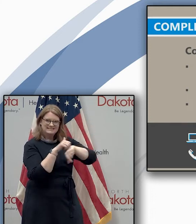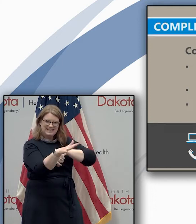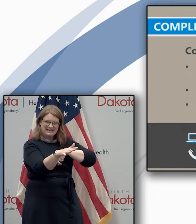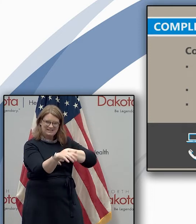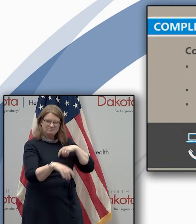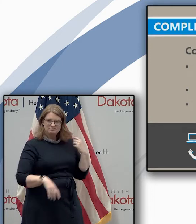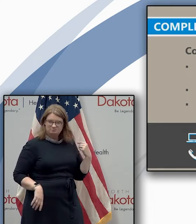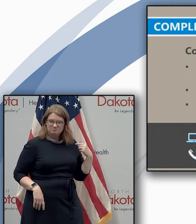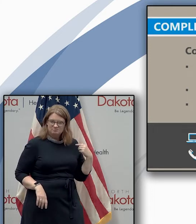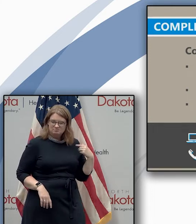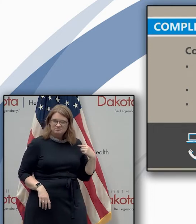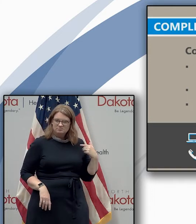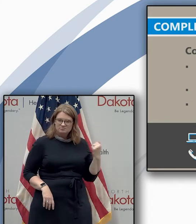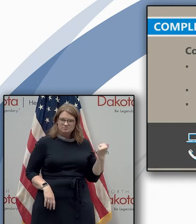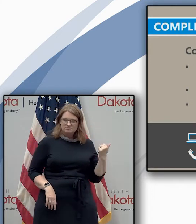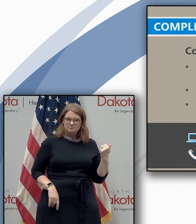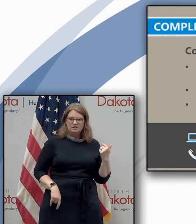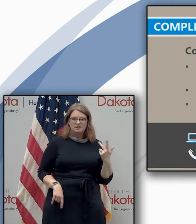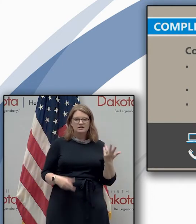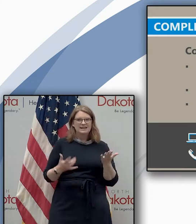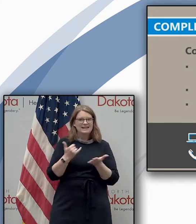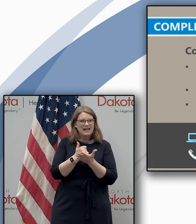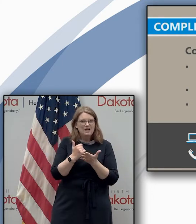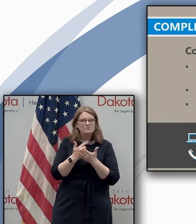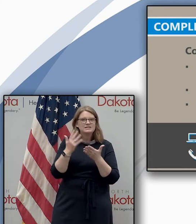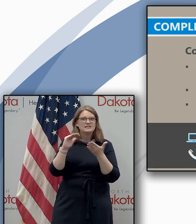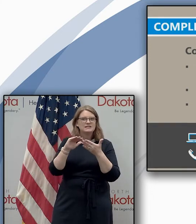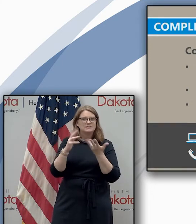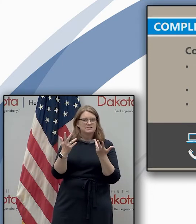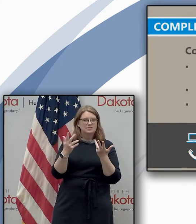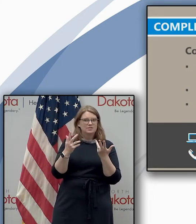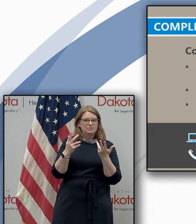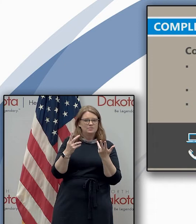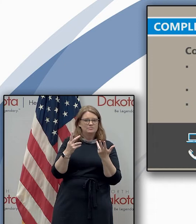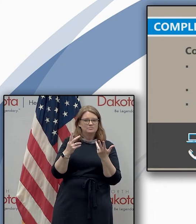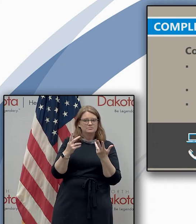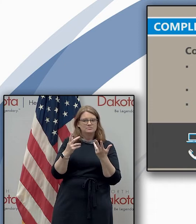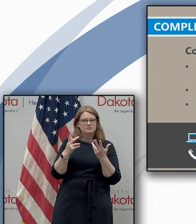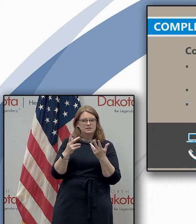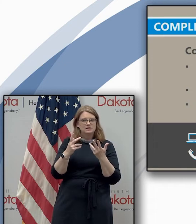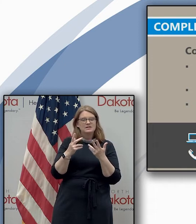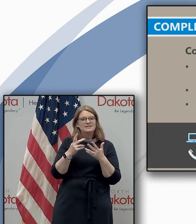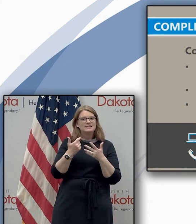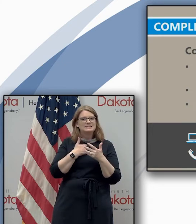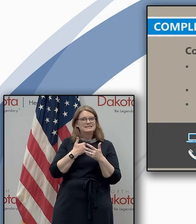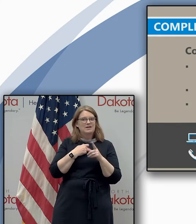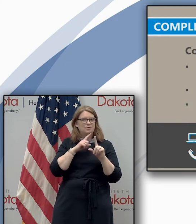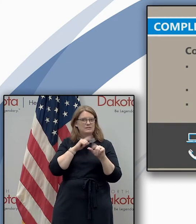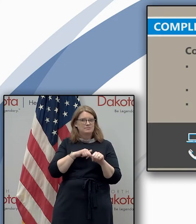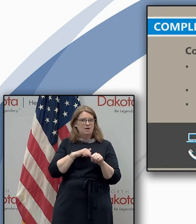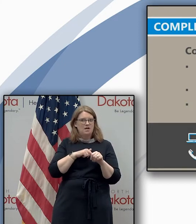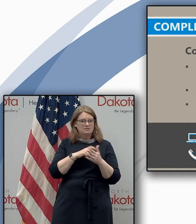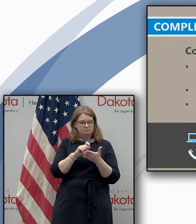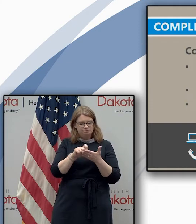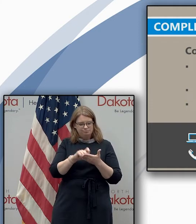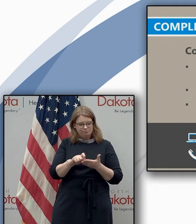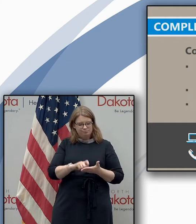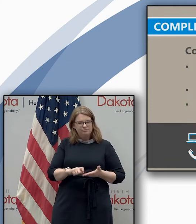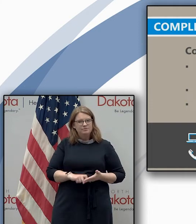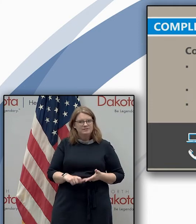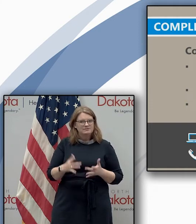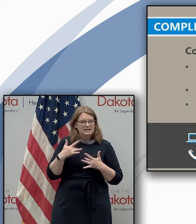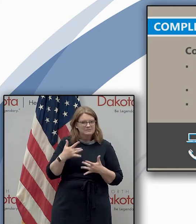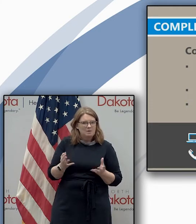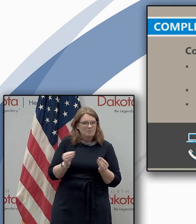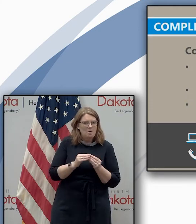your self-response benefits our communities households that self-respond tend to be more accurate than those that wait for the census bureau to come to the door and this